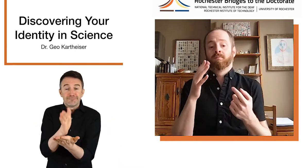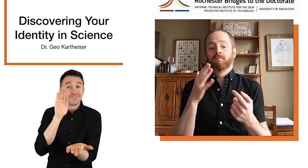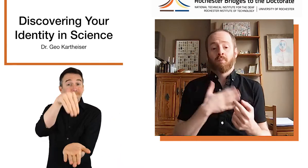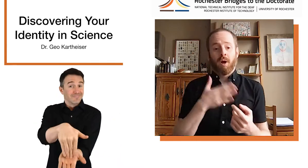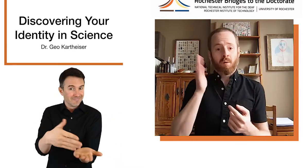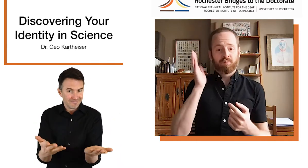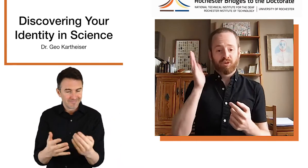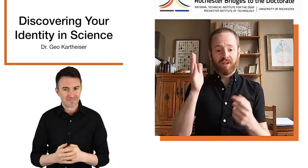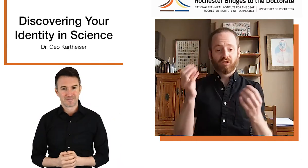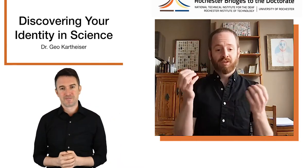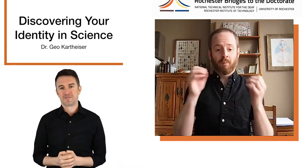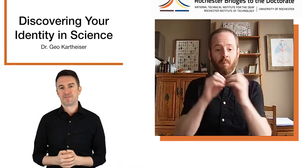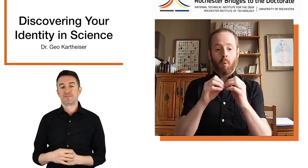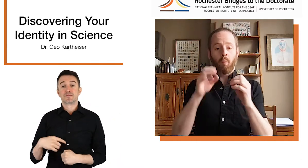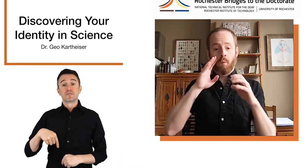identity.